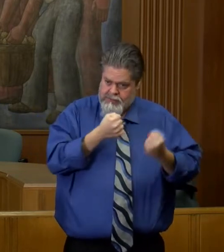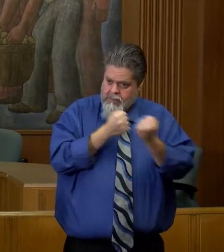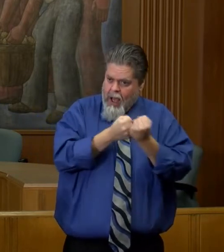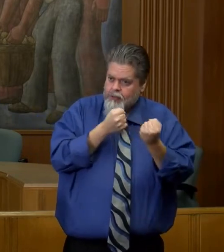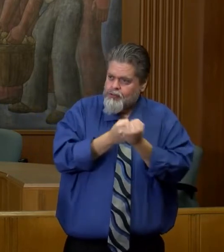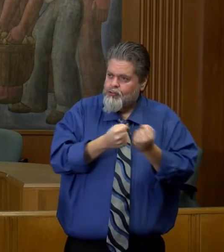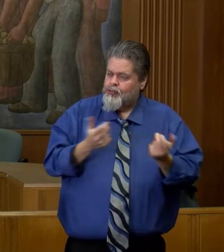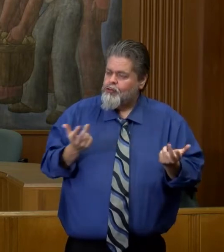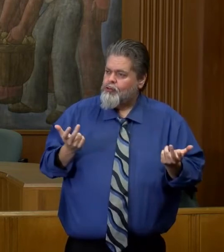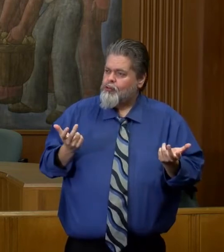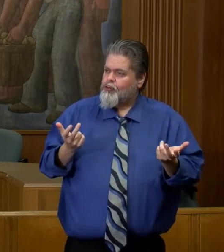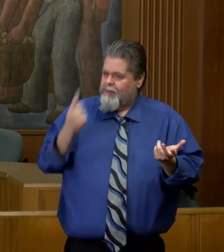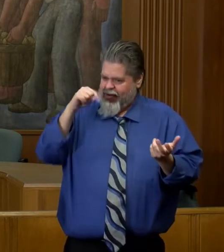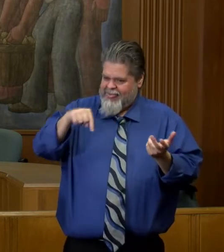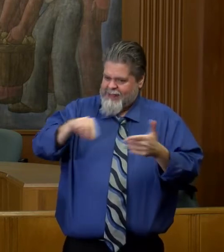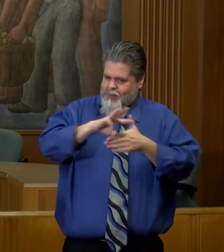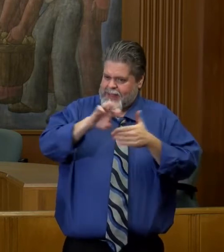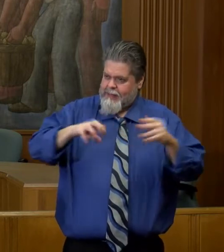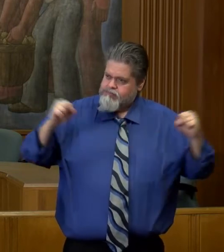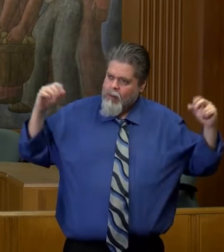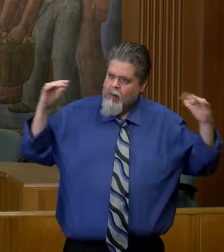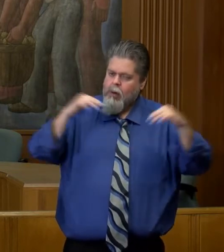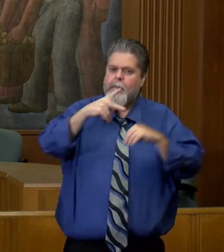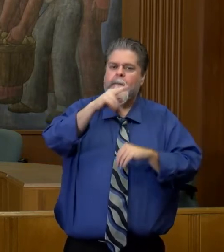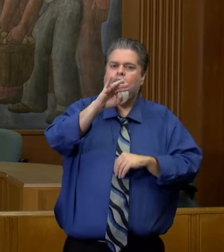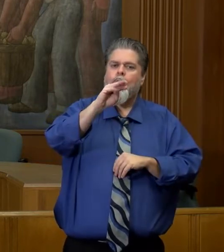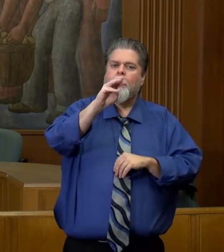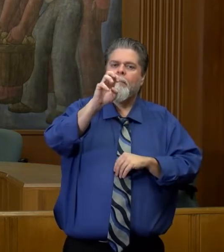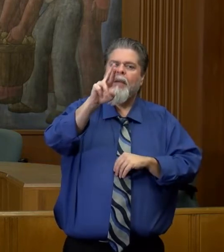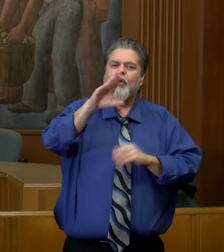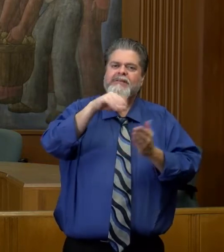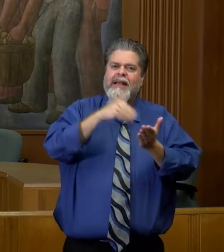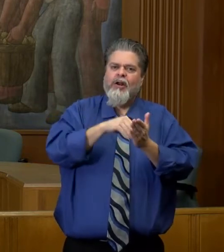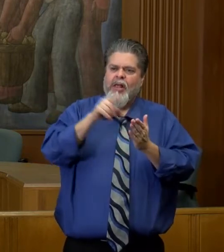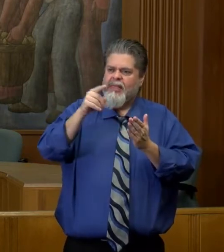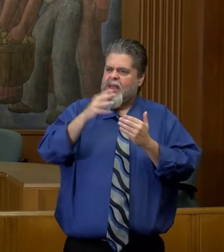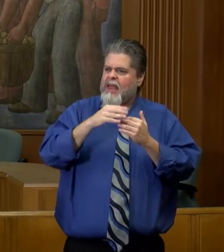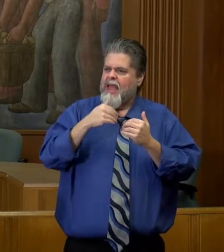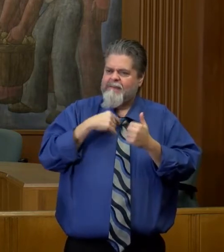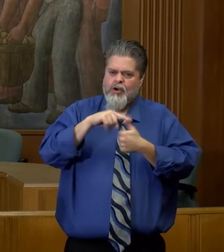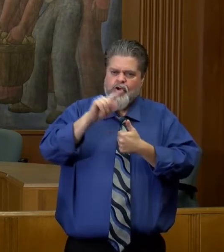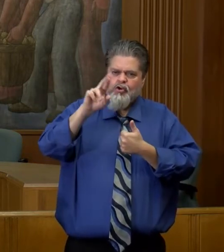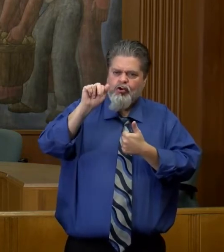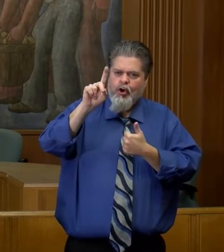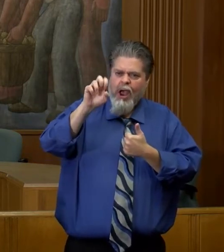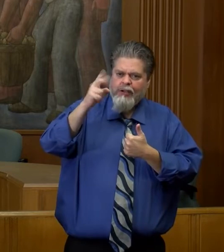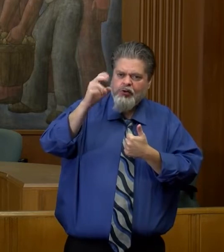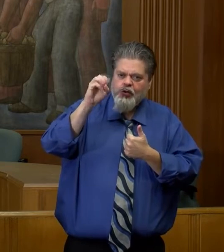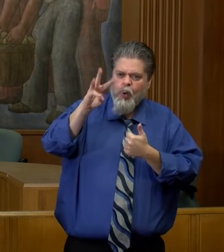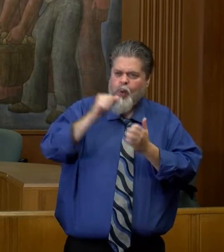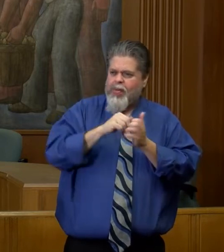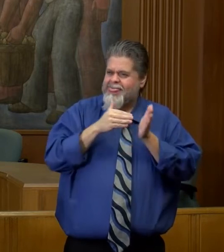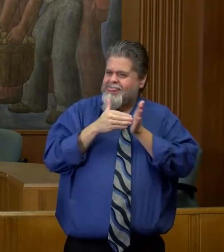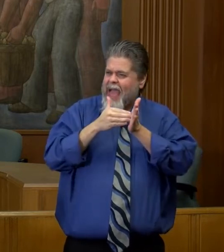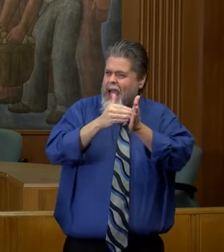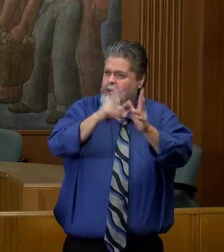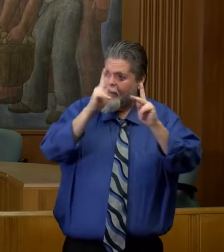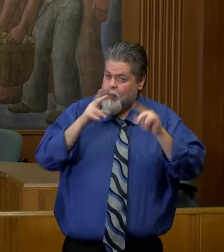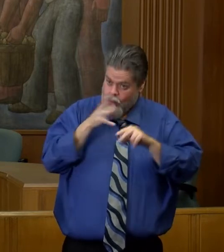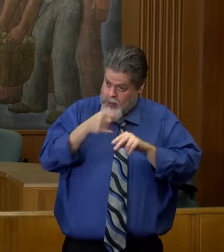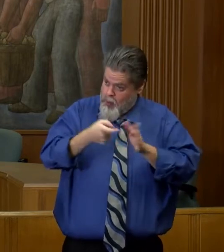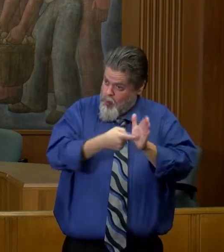at the Premier Center. mean, other perspectives, like a trade show with thousands of people, would they be more fast?